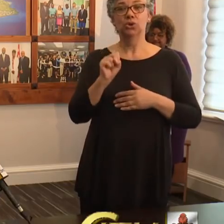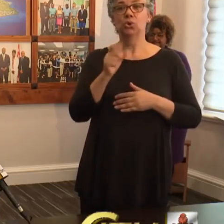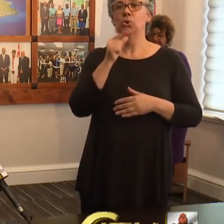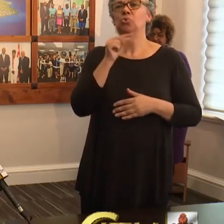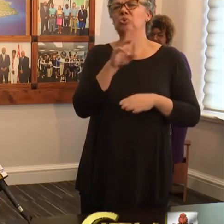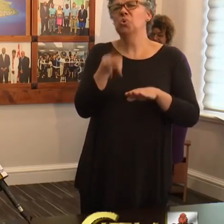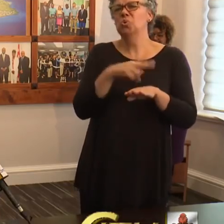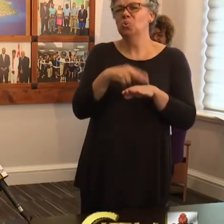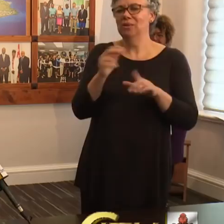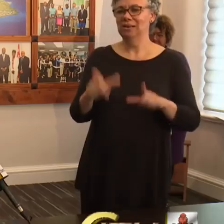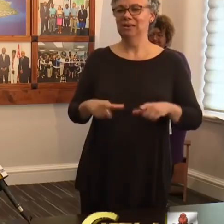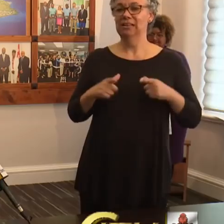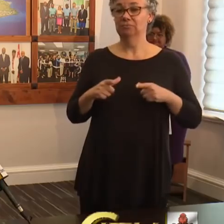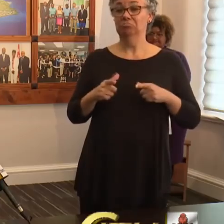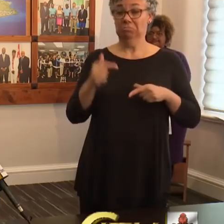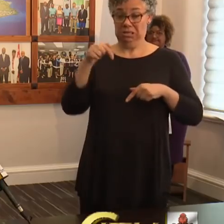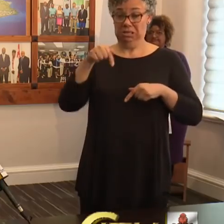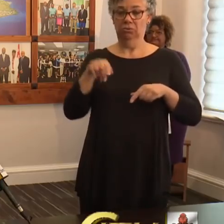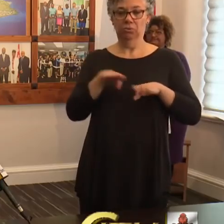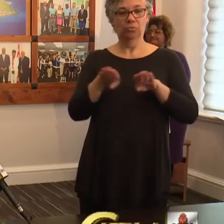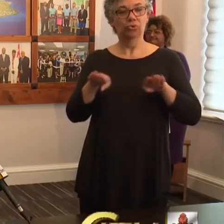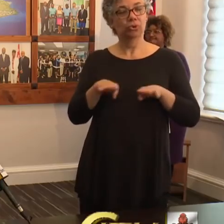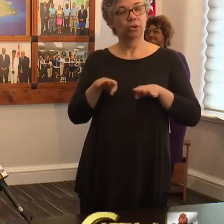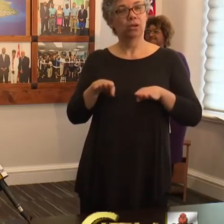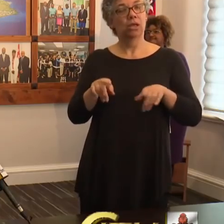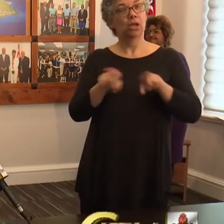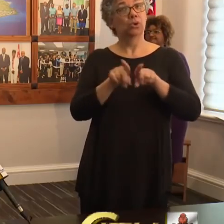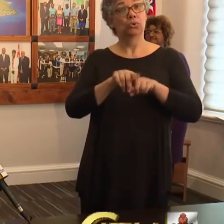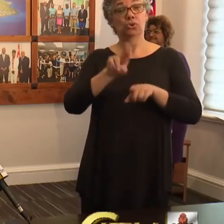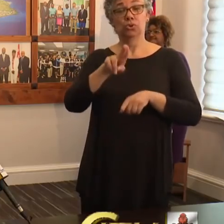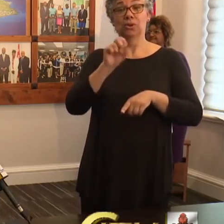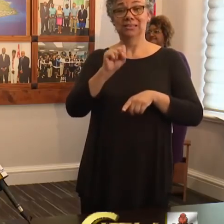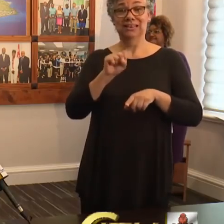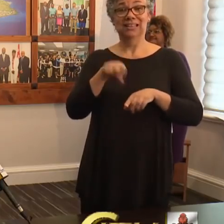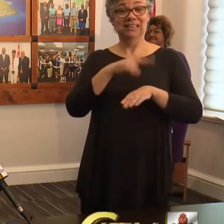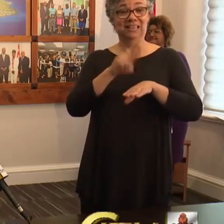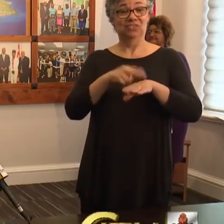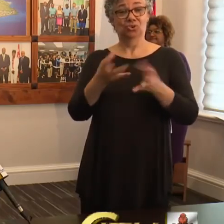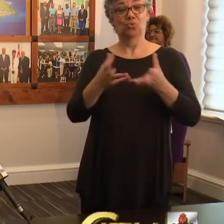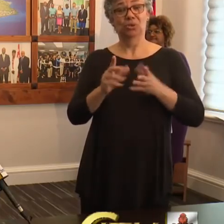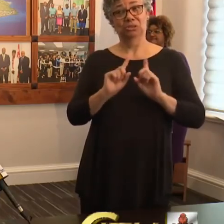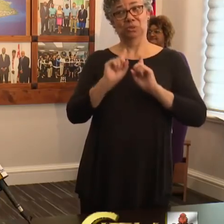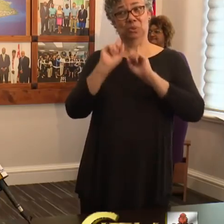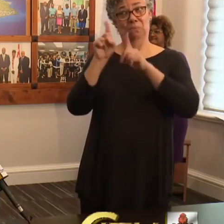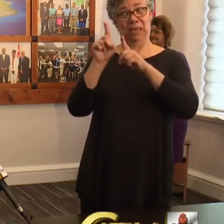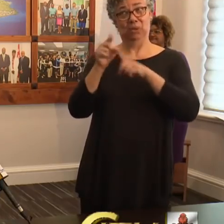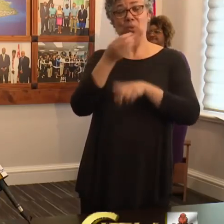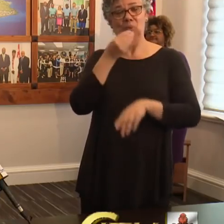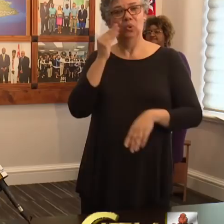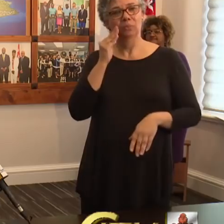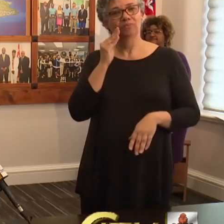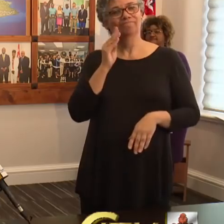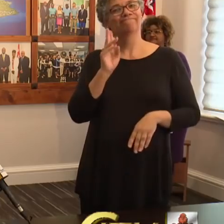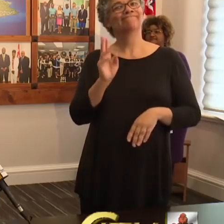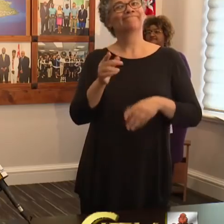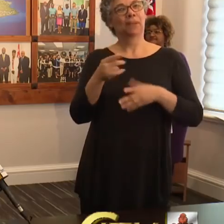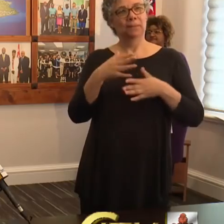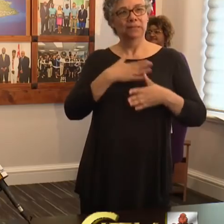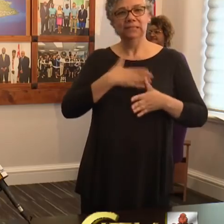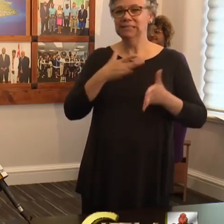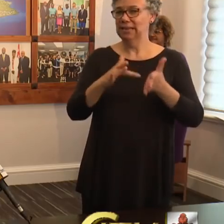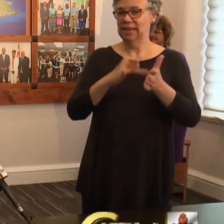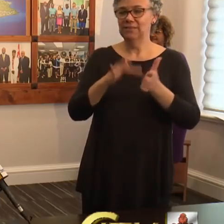ordinarily reside on the island and U.S. nationals in Bermuda who wish to return home are advised to take advantage of this